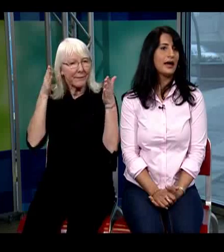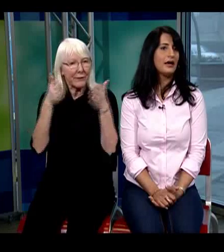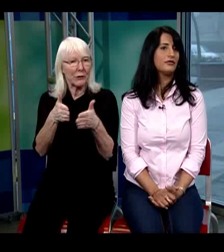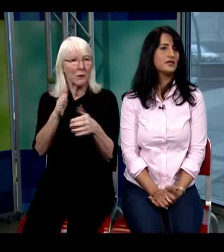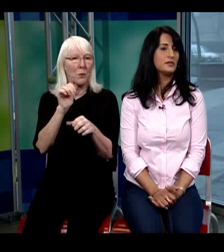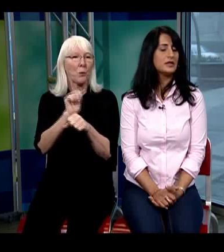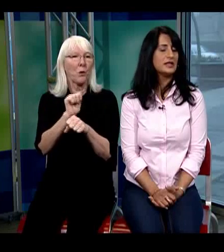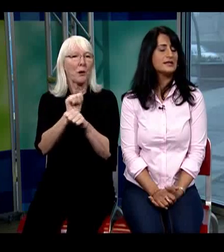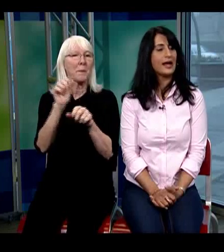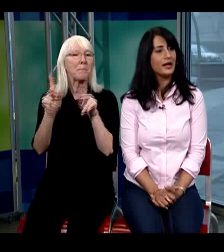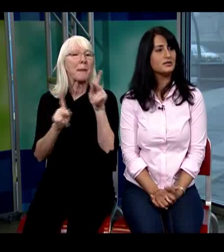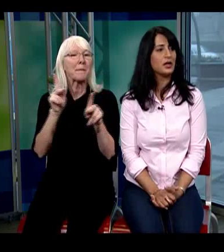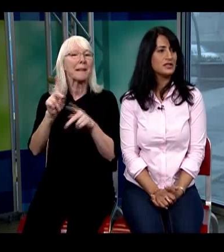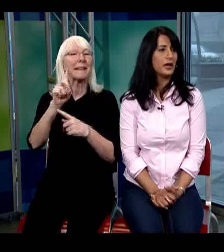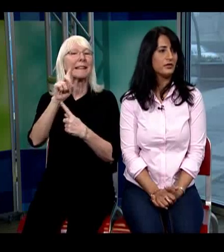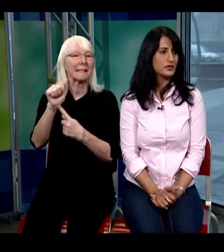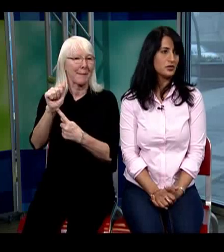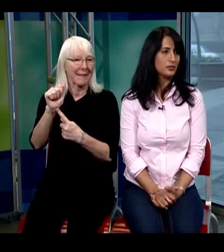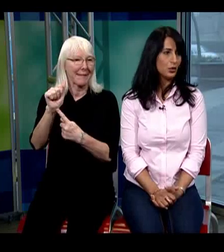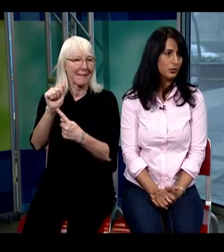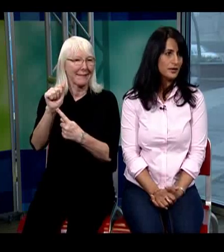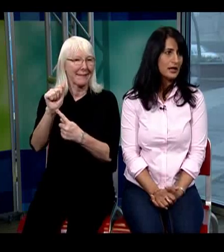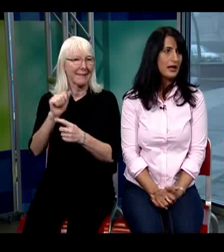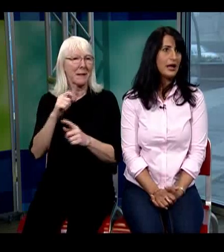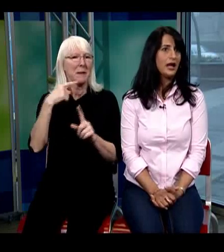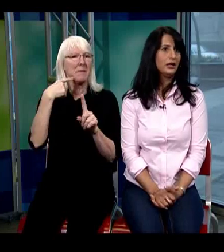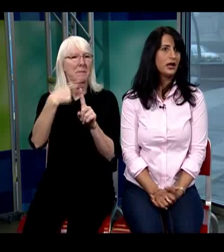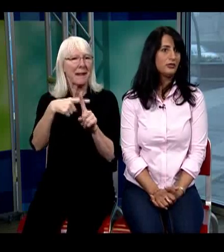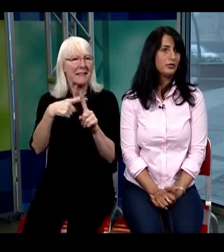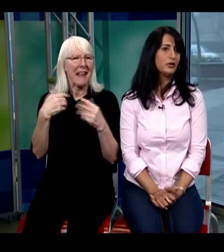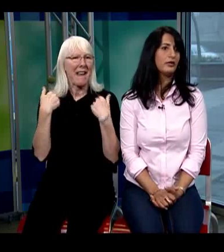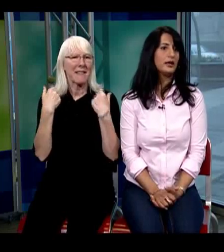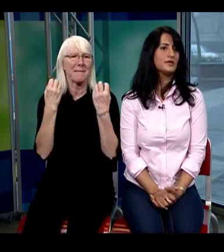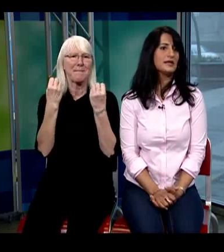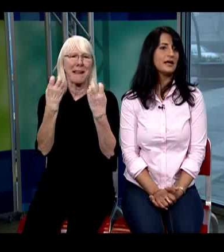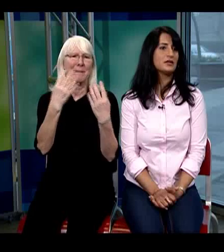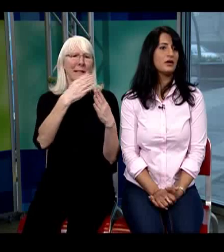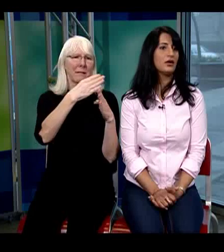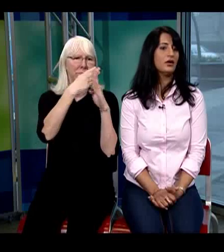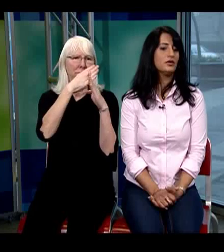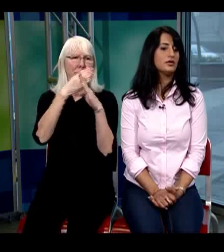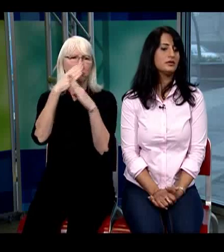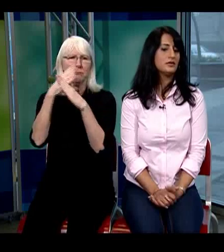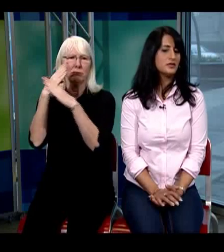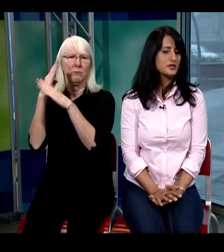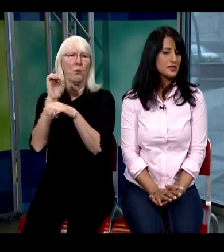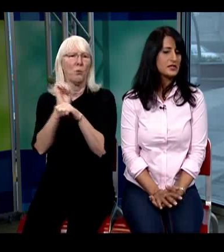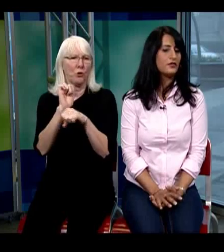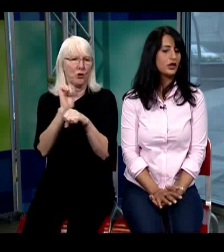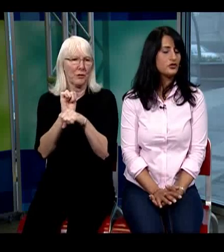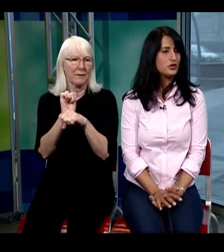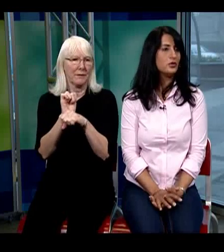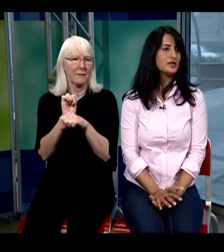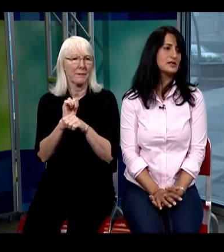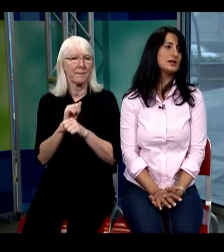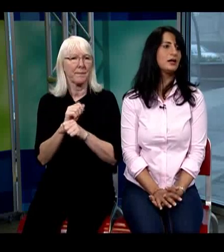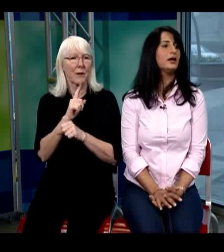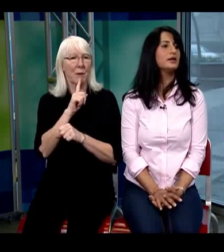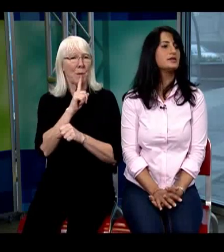have disabilities and multi barriers to employment in government programs that are specific to assisting clients